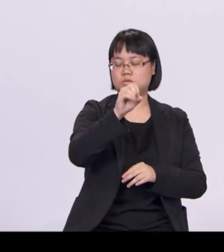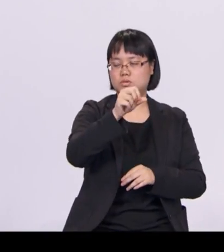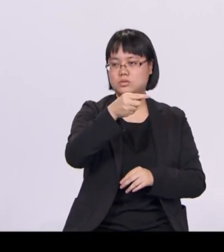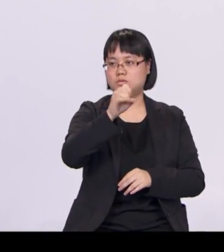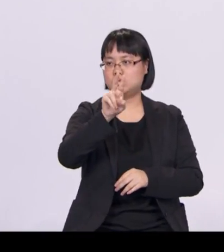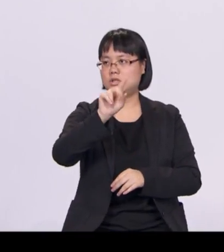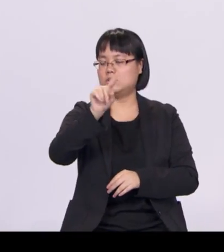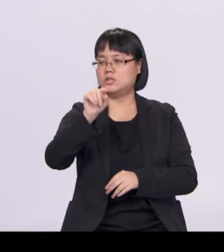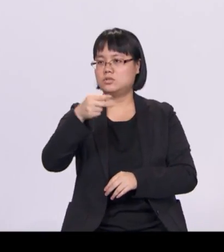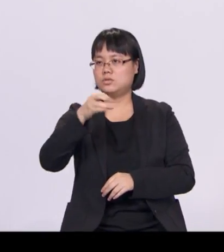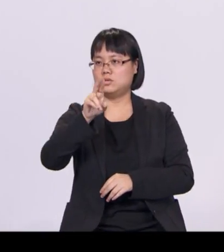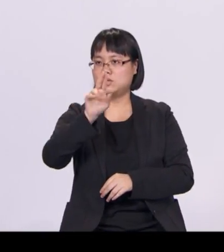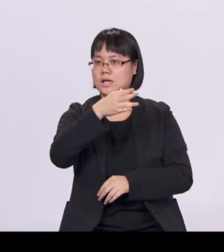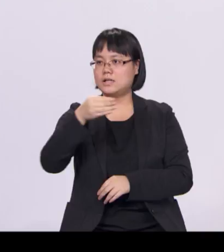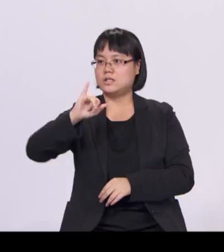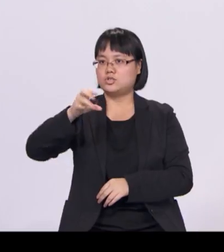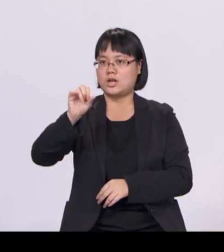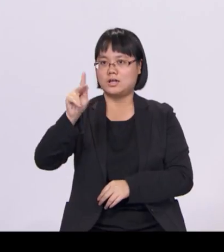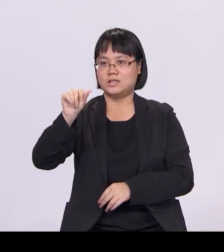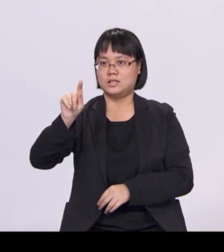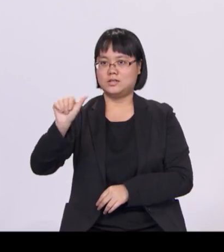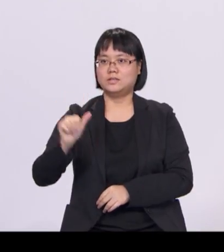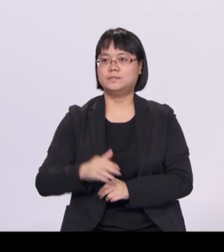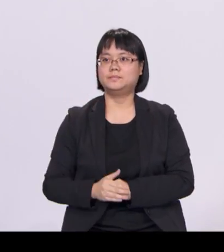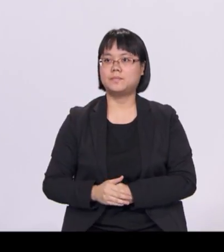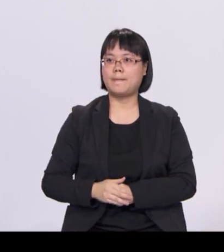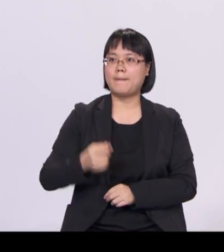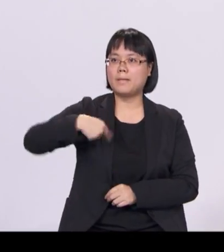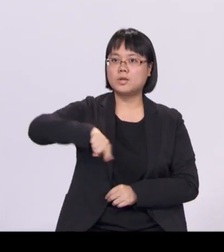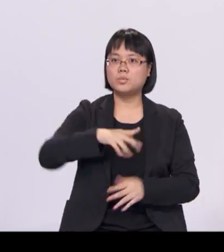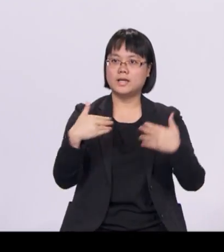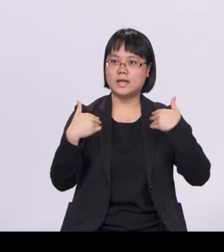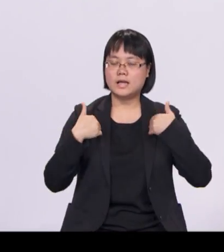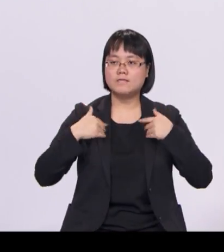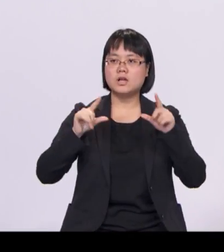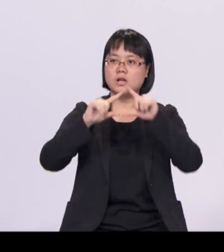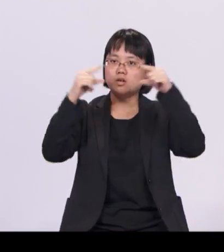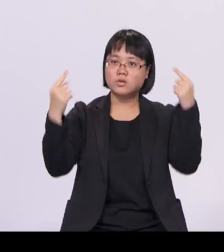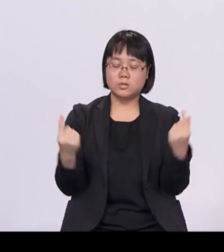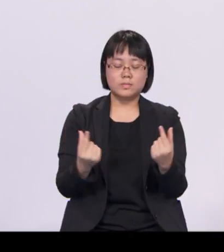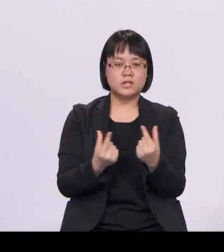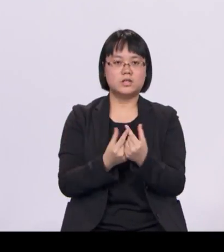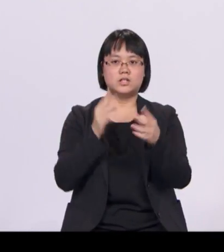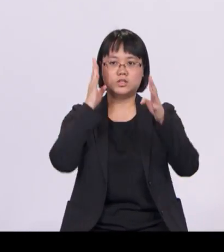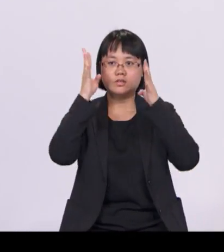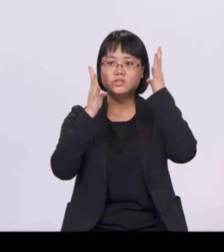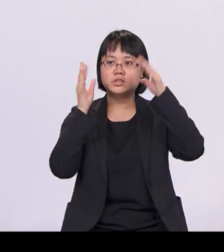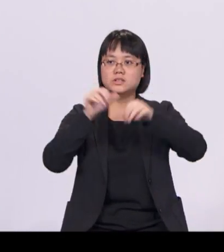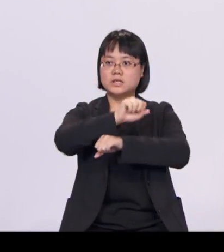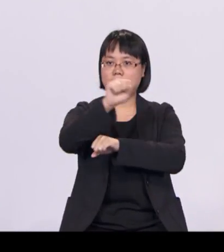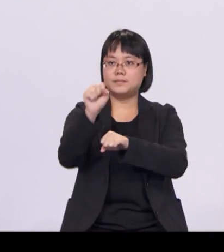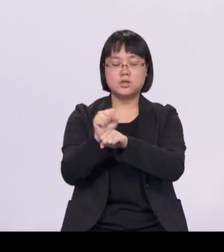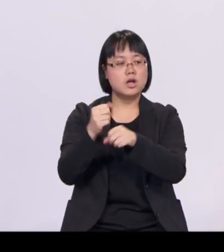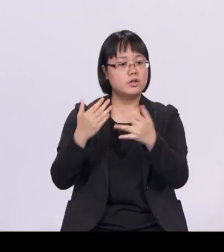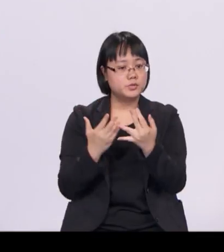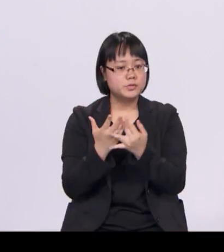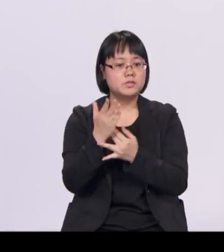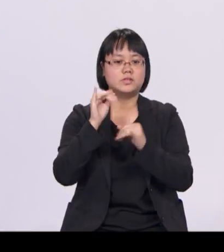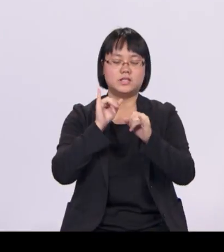Besides venturing abroad, we also bring global innovation to Singapore through initiatives at the Singapore Week